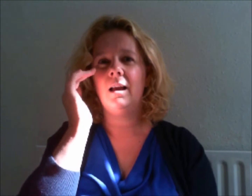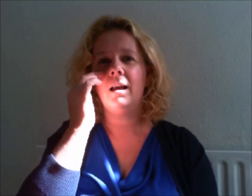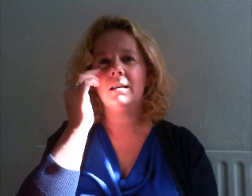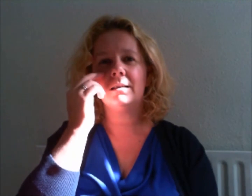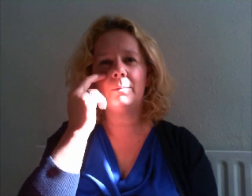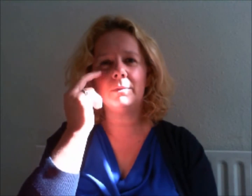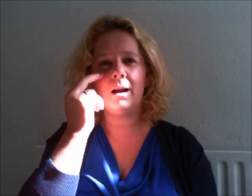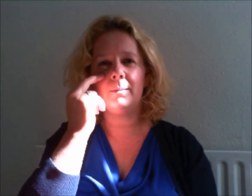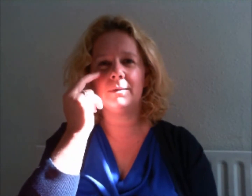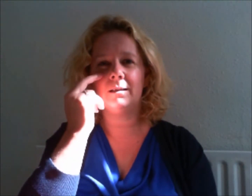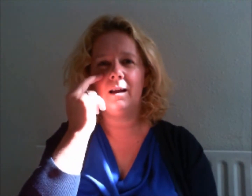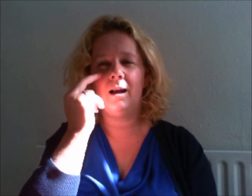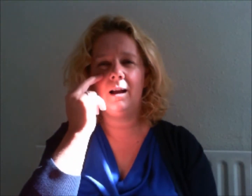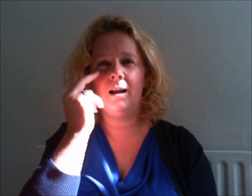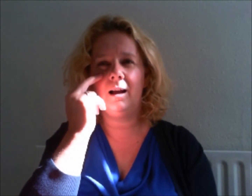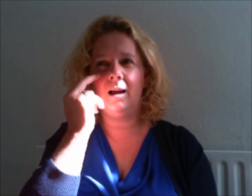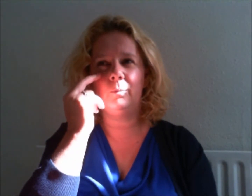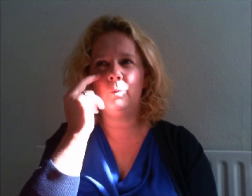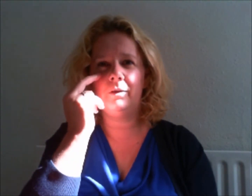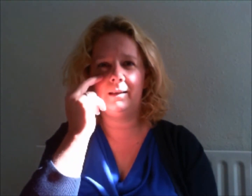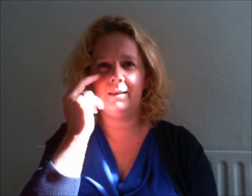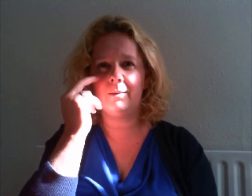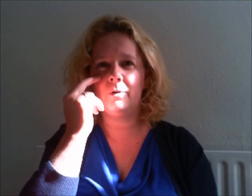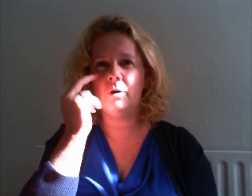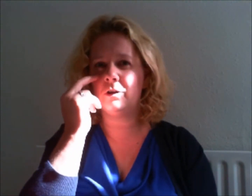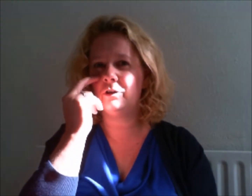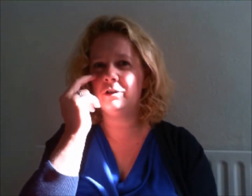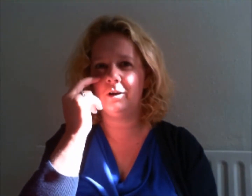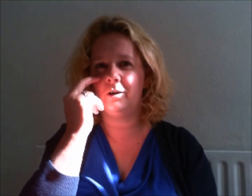Sometimes I worry that I'm not good enough.